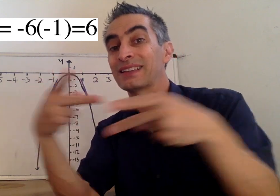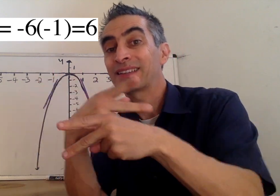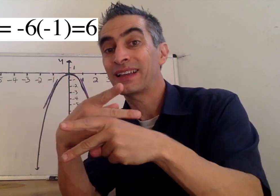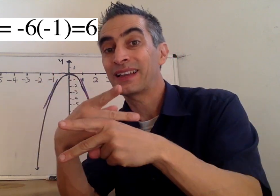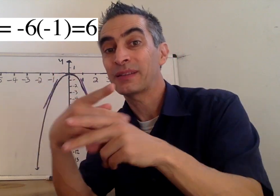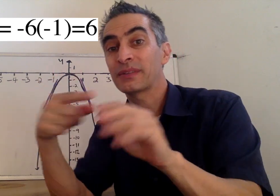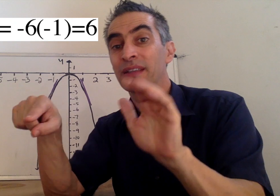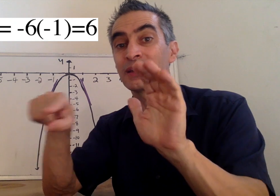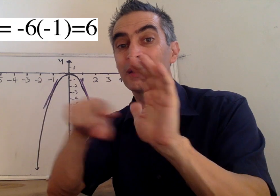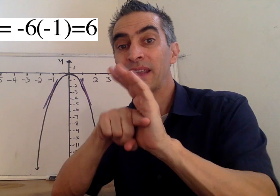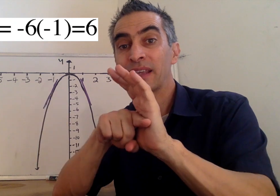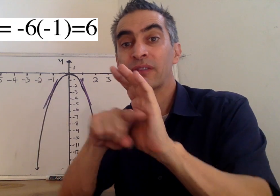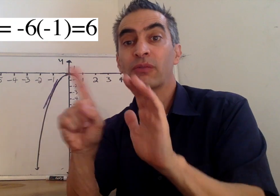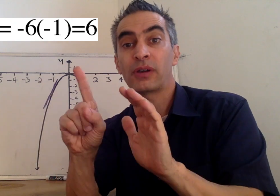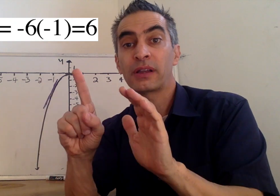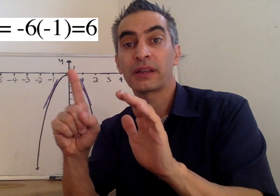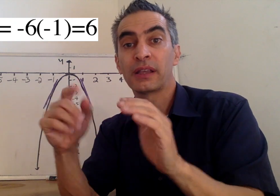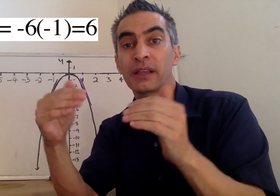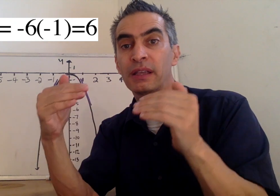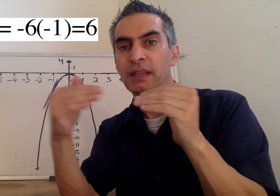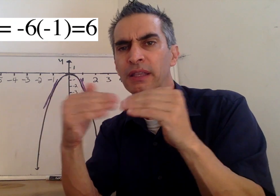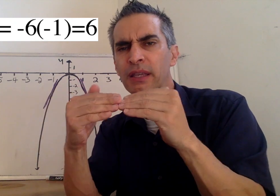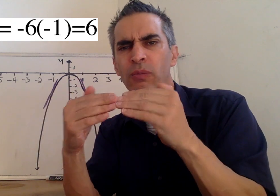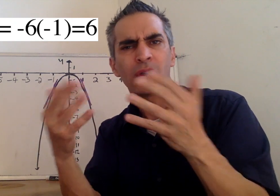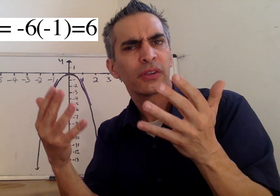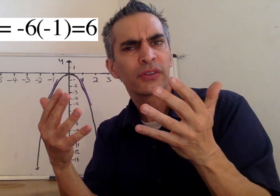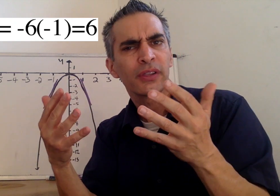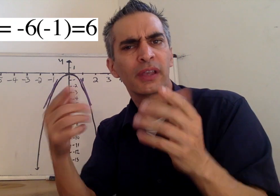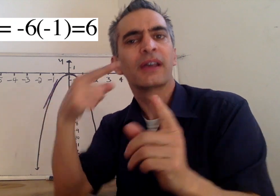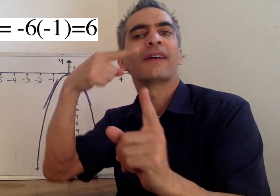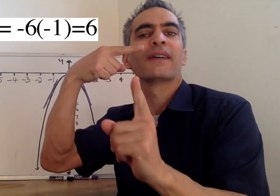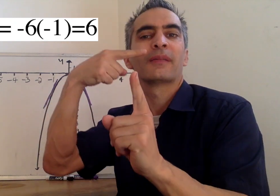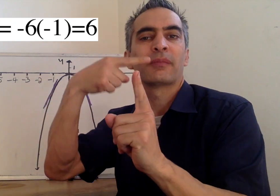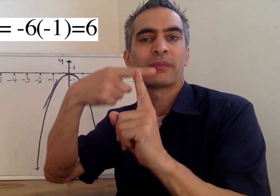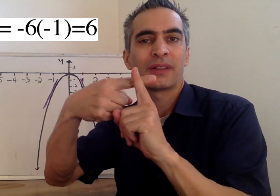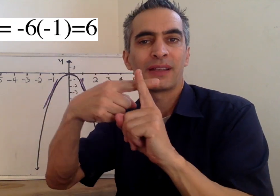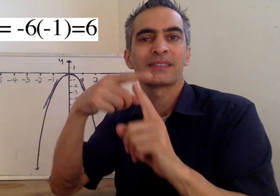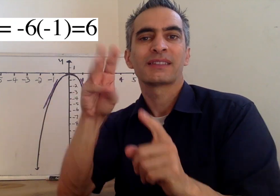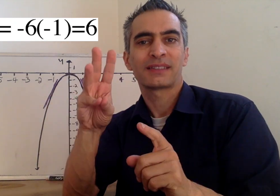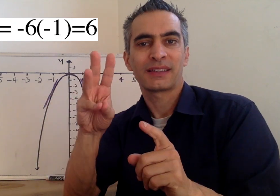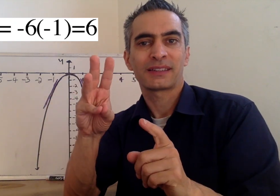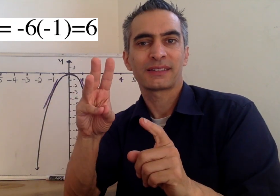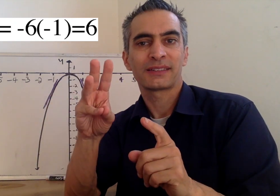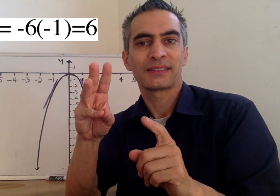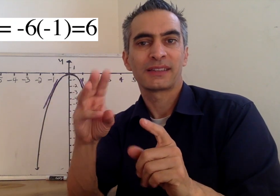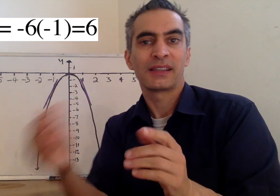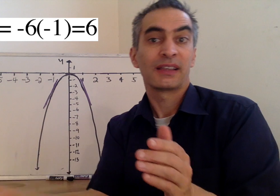times negative 1 equals positive 6.